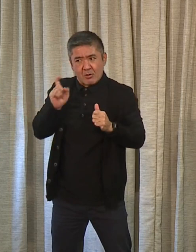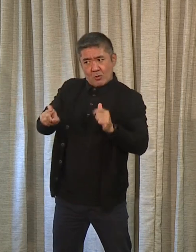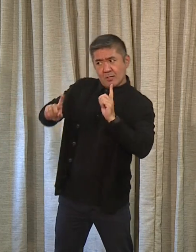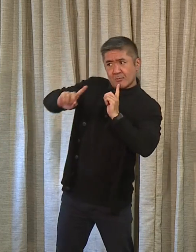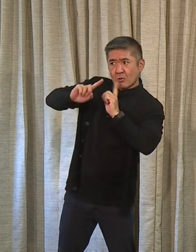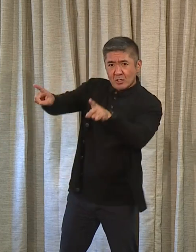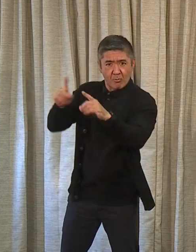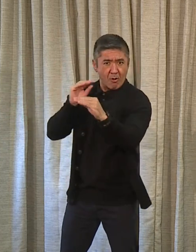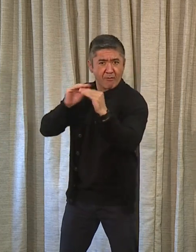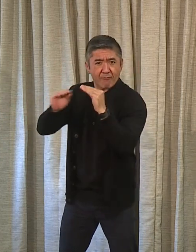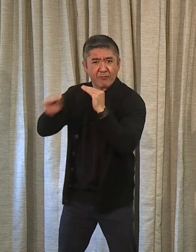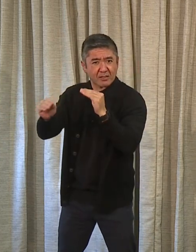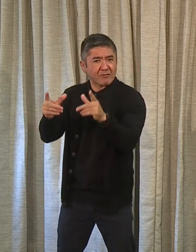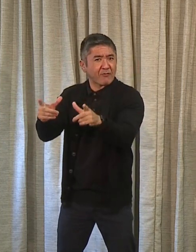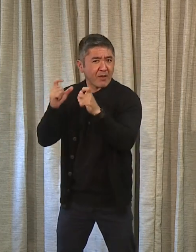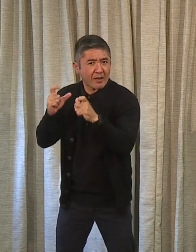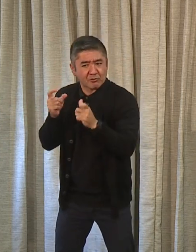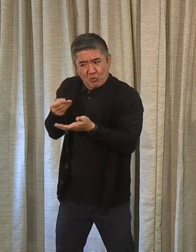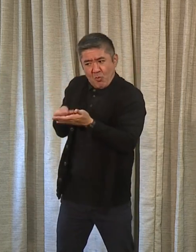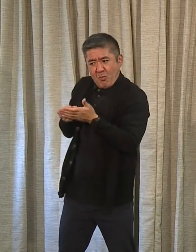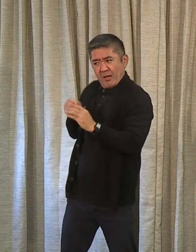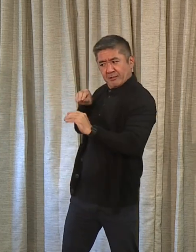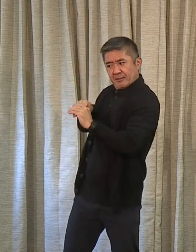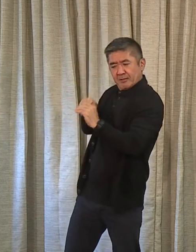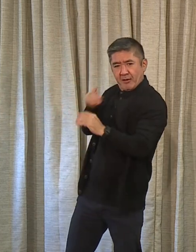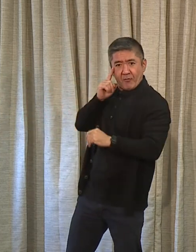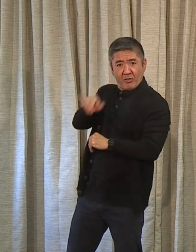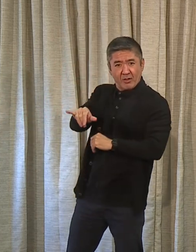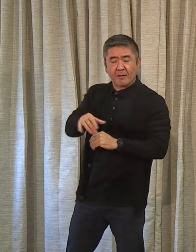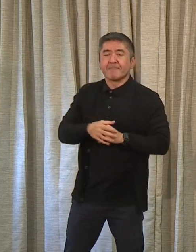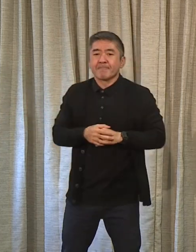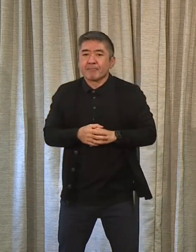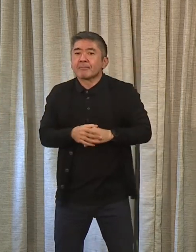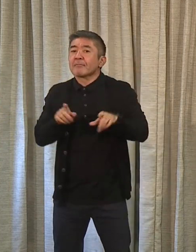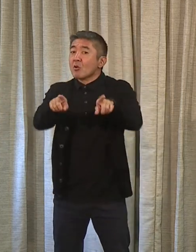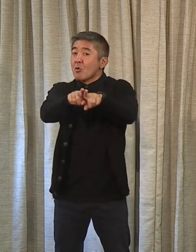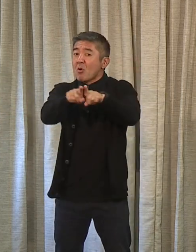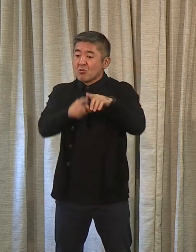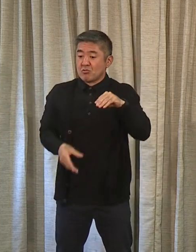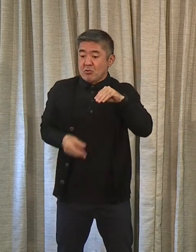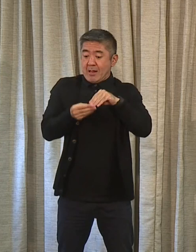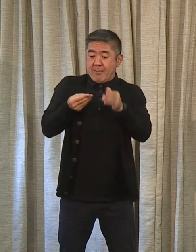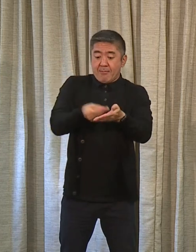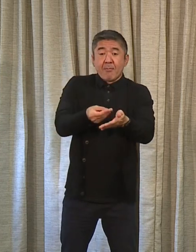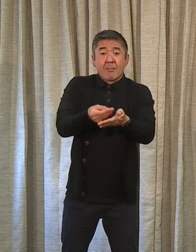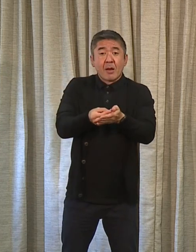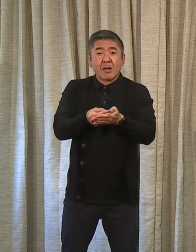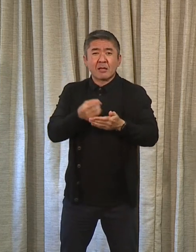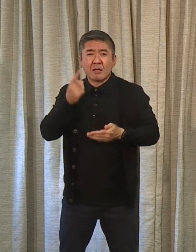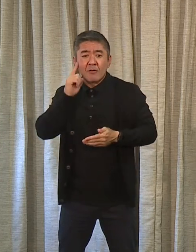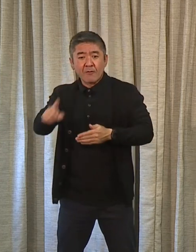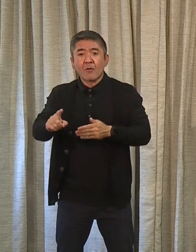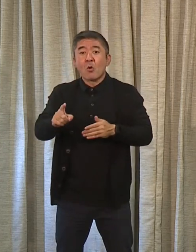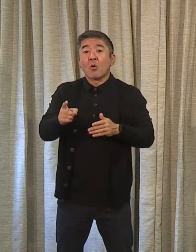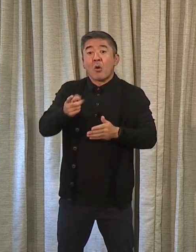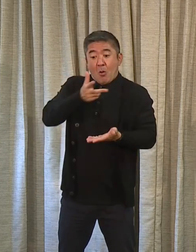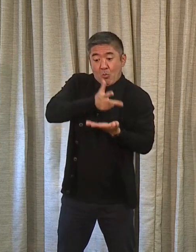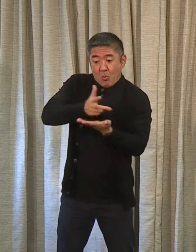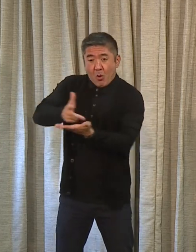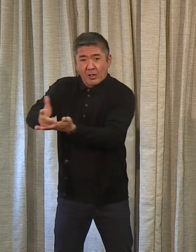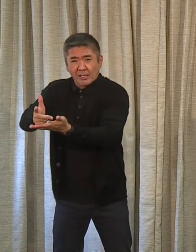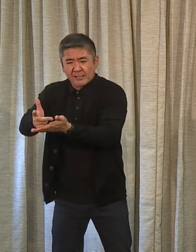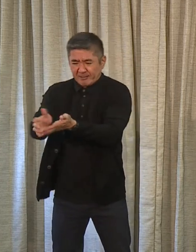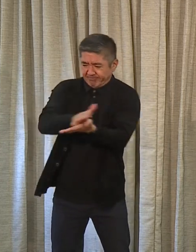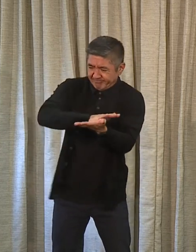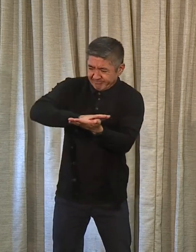respond quickly and be able to do repairs quickly. We've also added some funds that allow us to repave parking lots so people